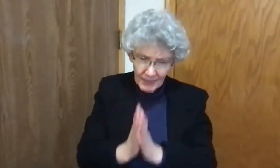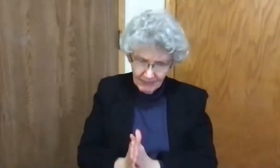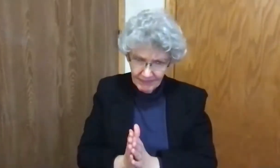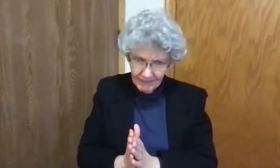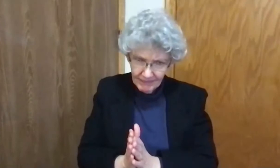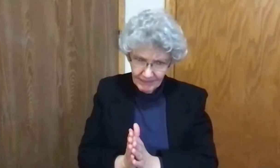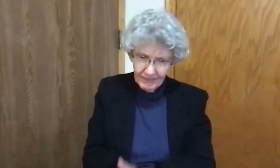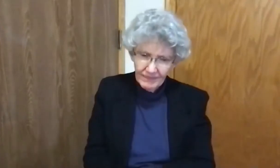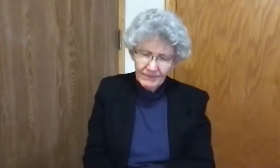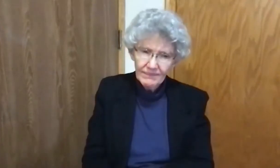Amen.